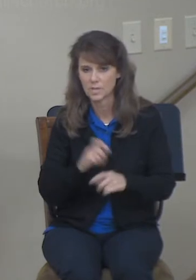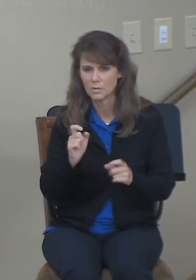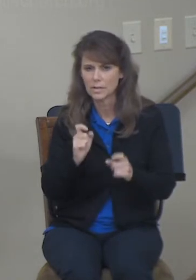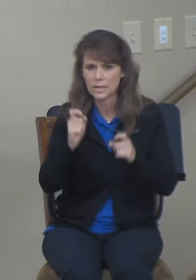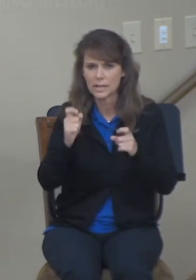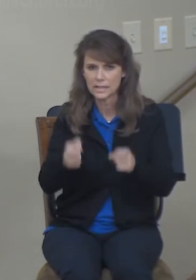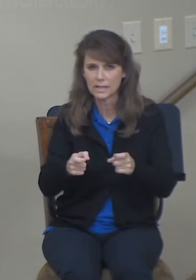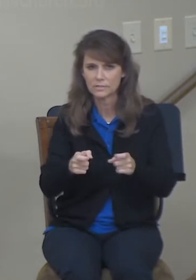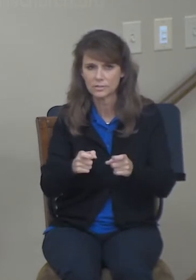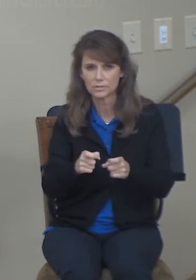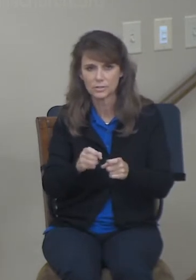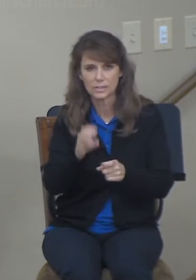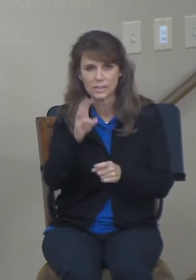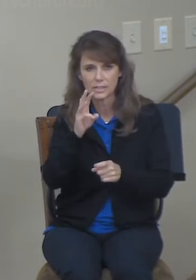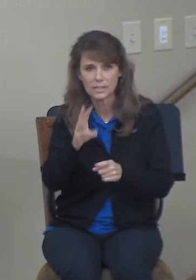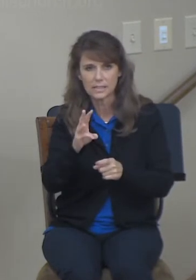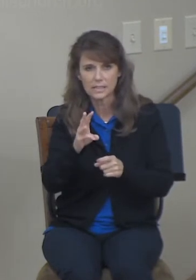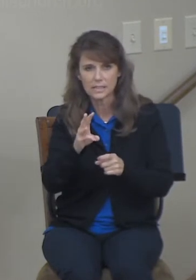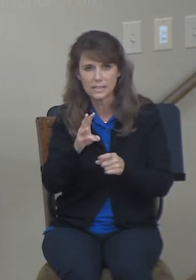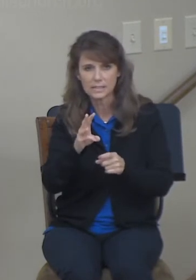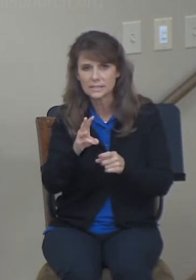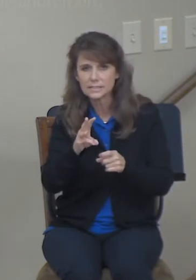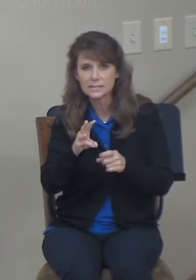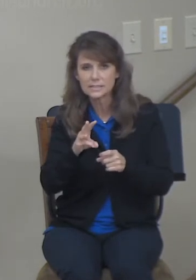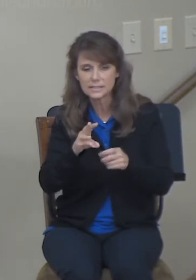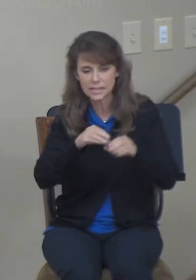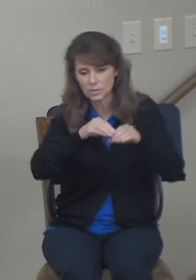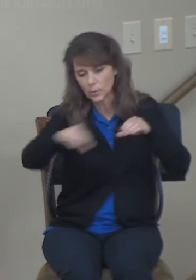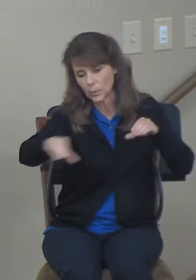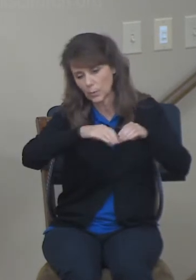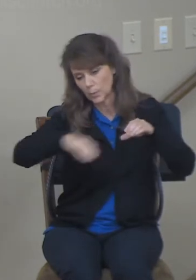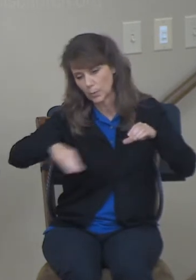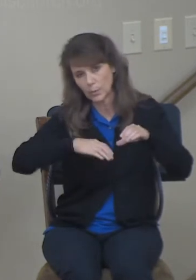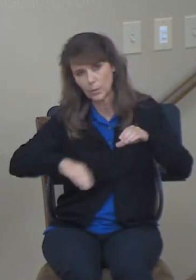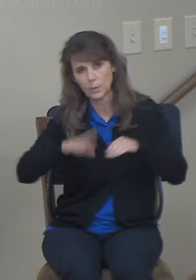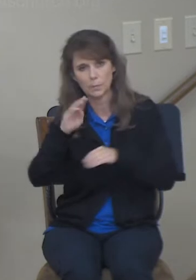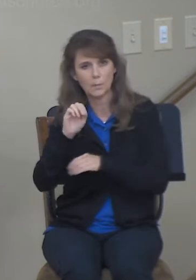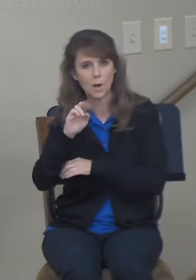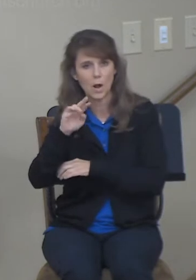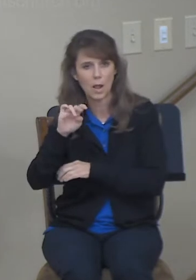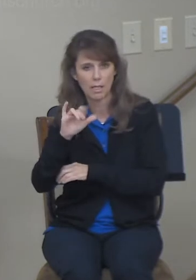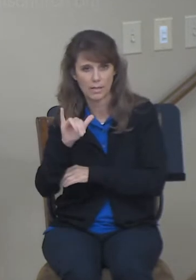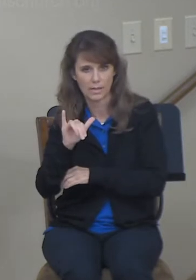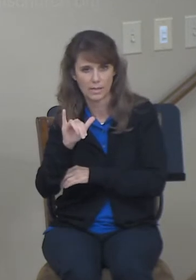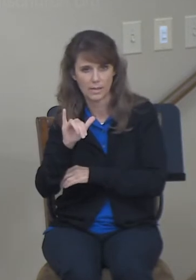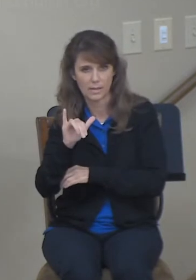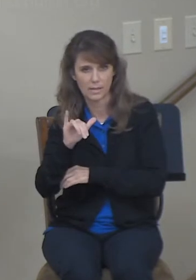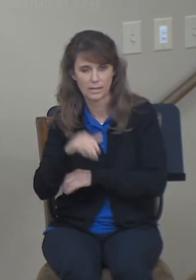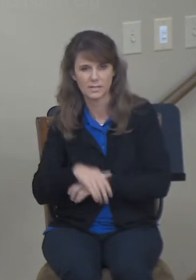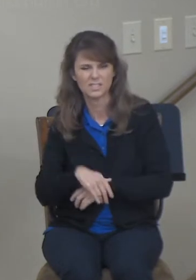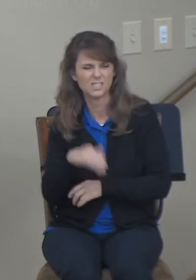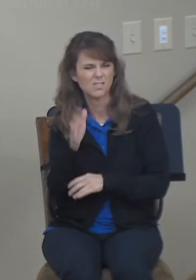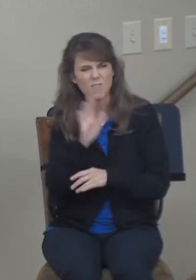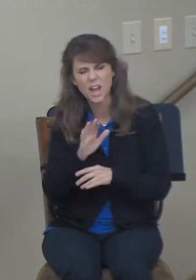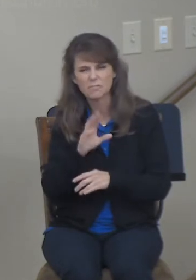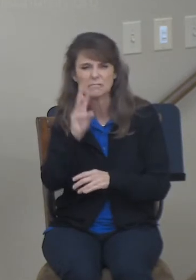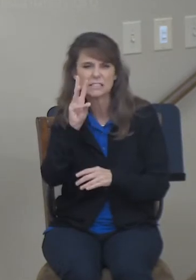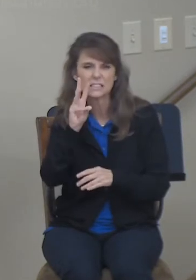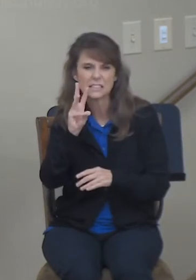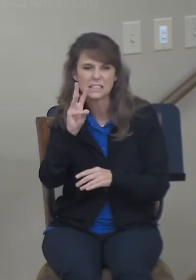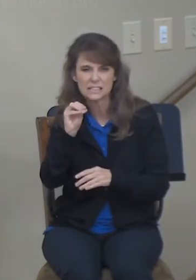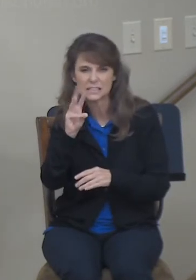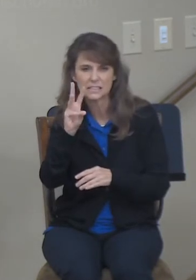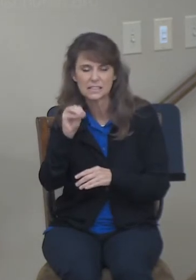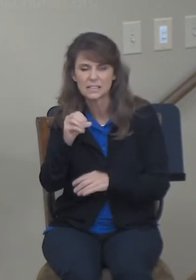barley to lay on for her. That's really, some people say it's roughly the amount of 60 pounds. Okay?